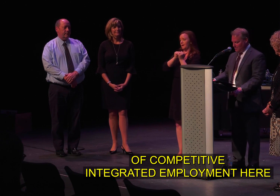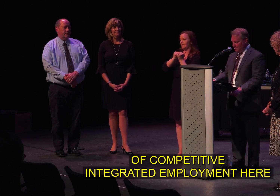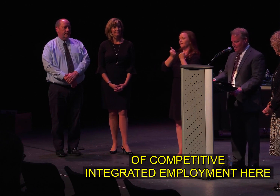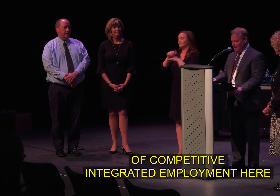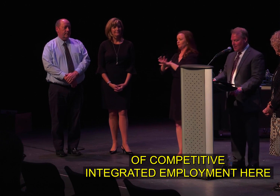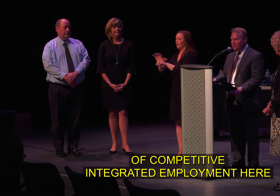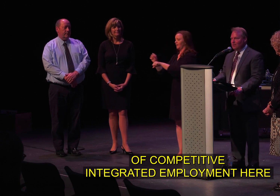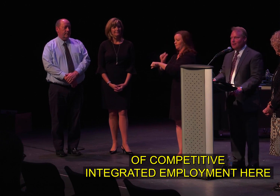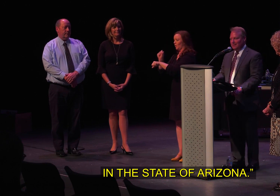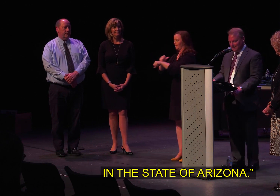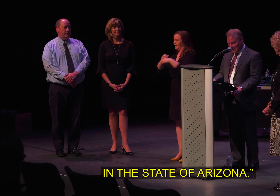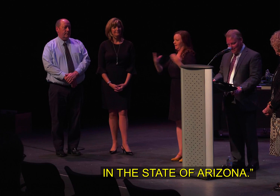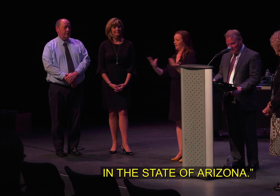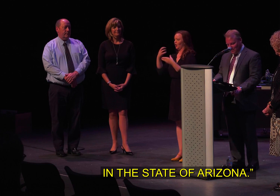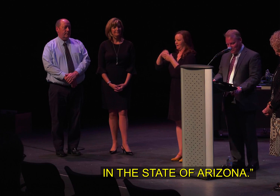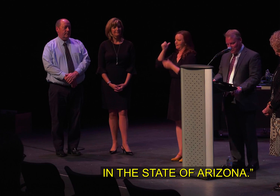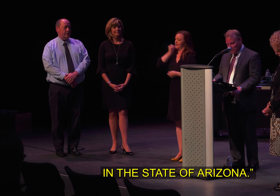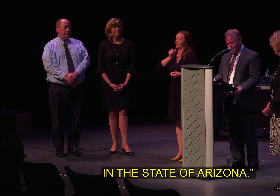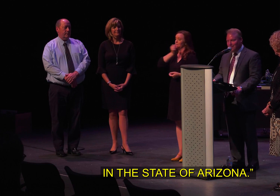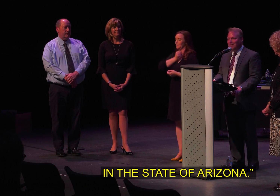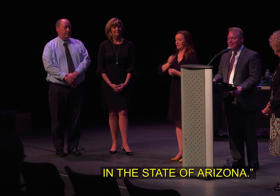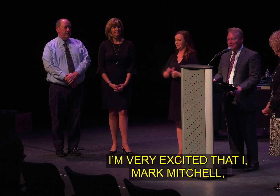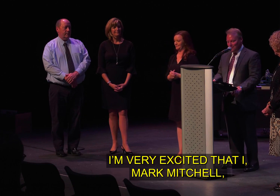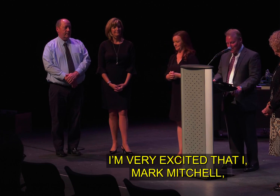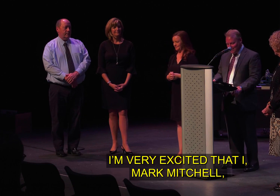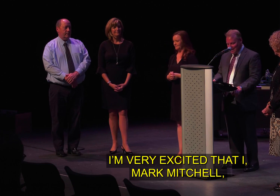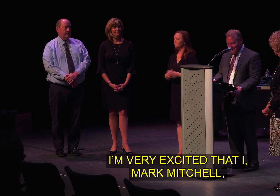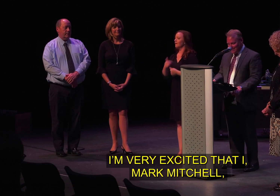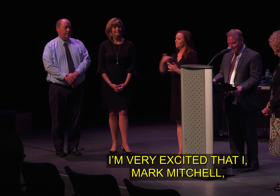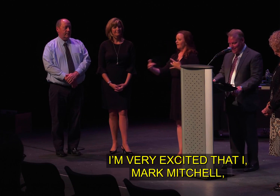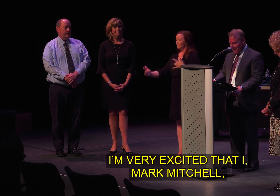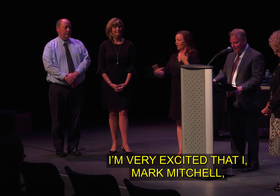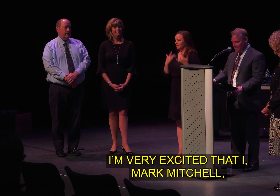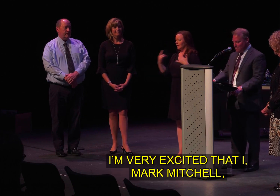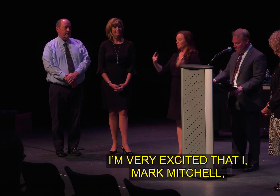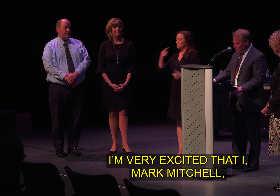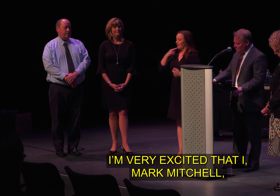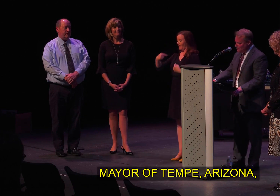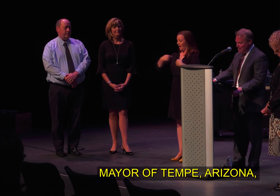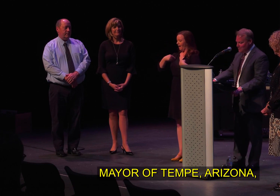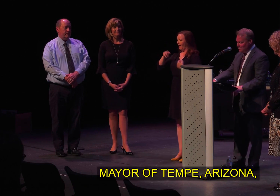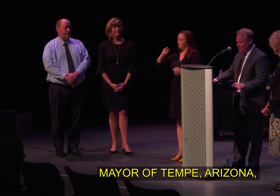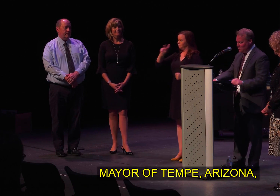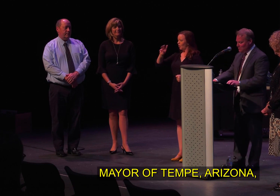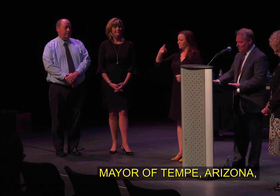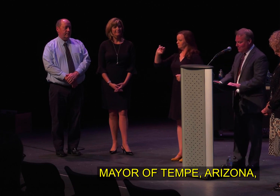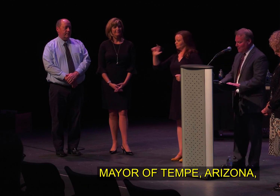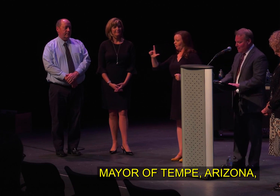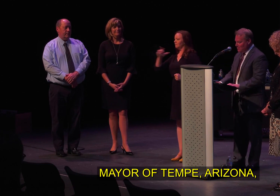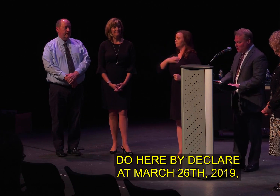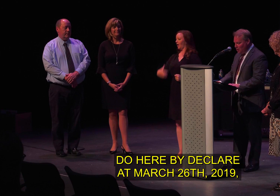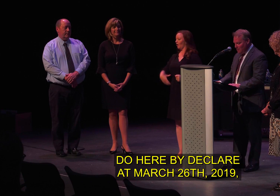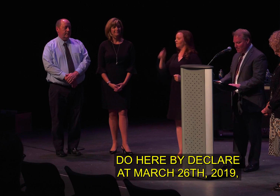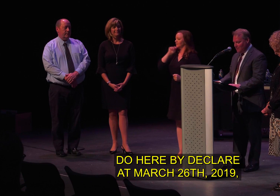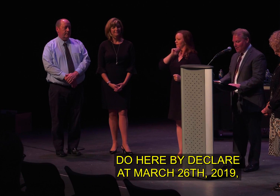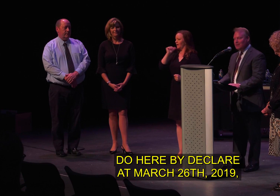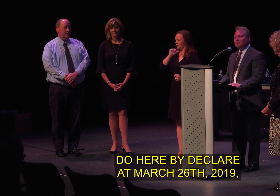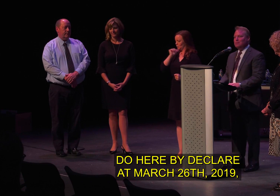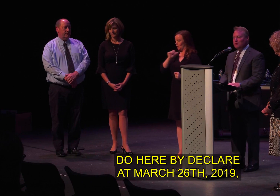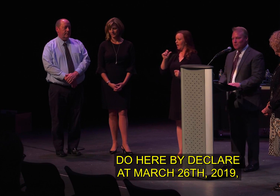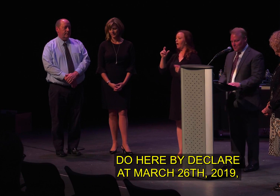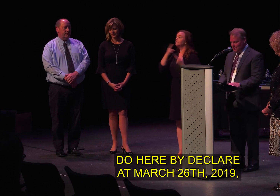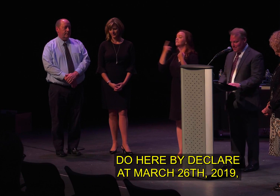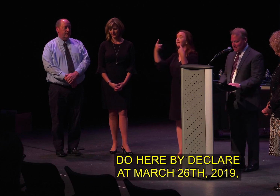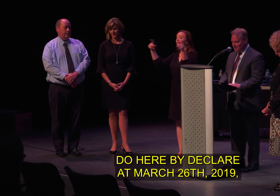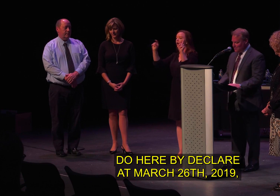employment here in the state of arizona i'm very excited to say that i mark mitchell mayor tempe arizona do hereby declare